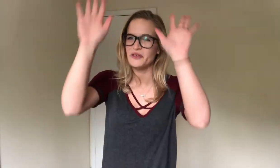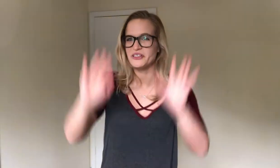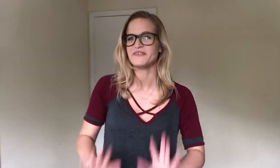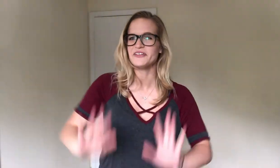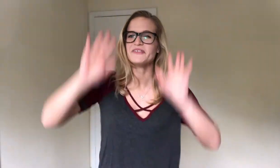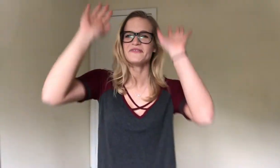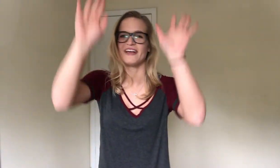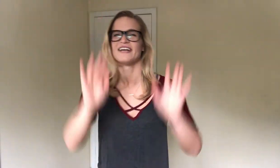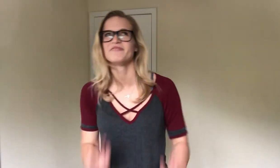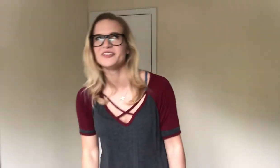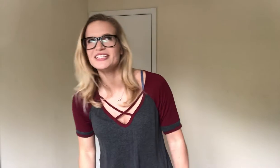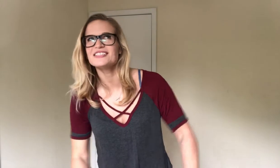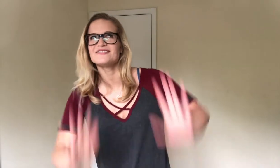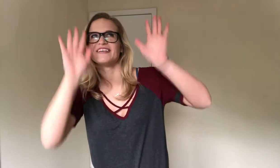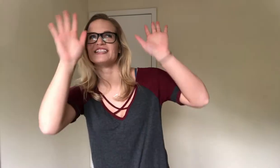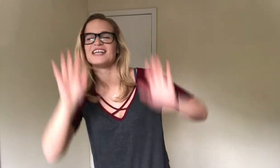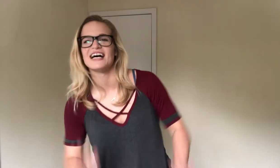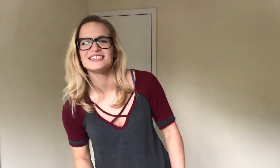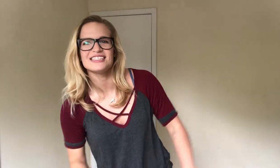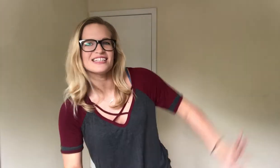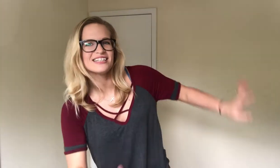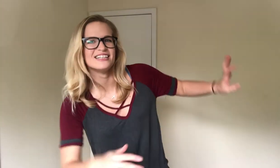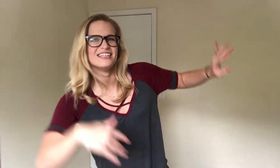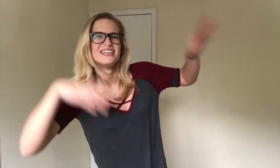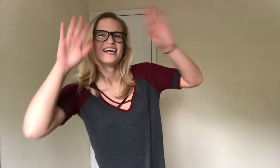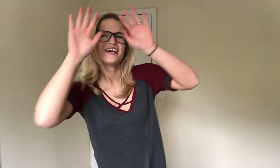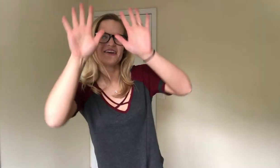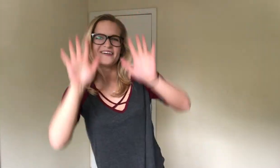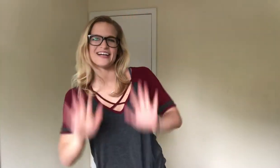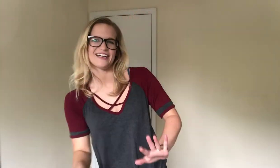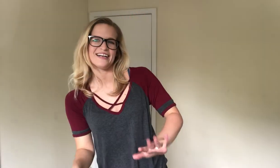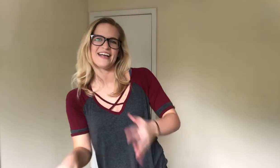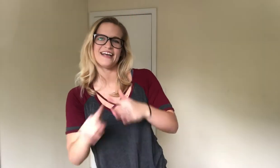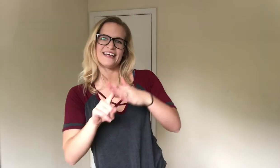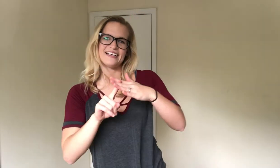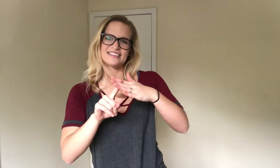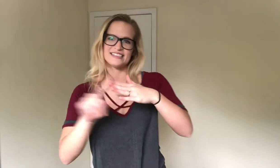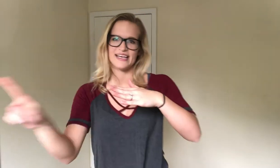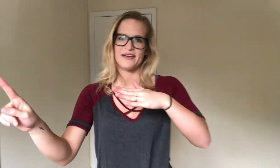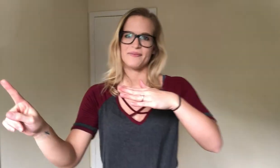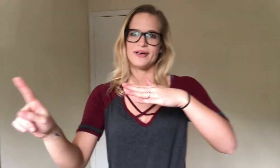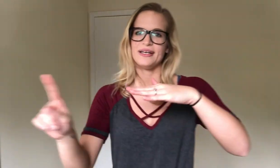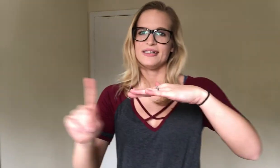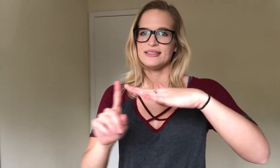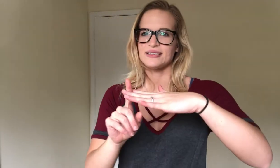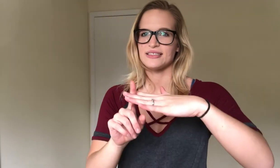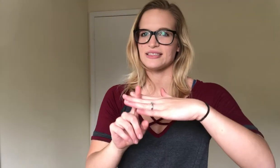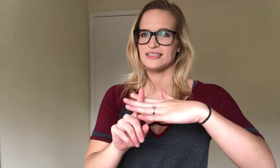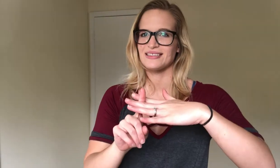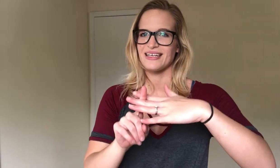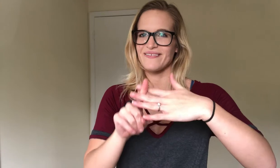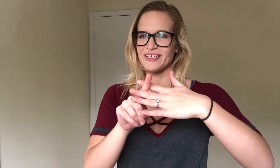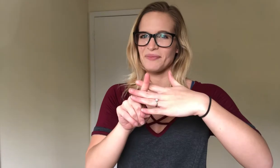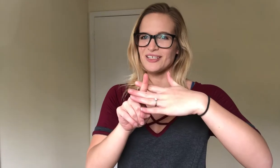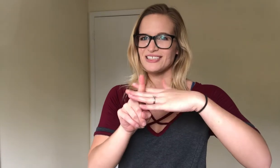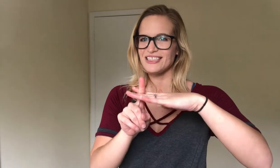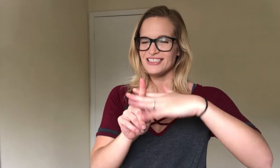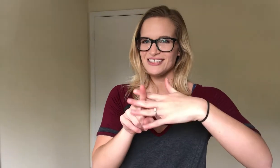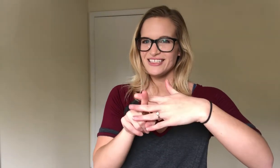Wonderful. Fabulous. Fantastic. Great. Escape. So this is like where the person is. You